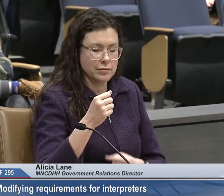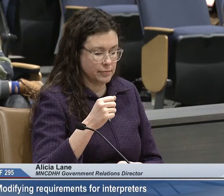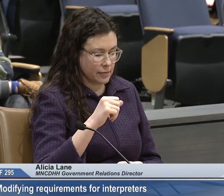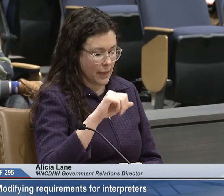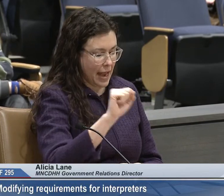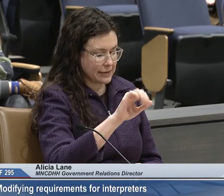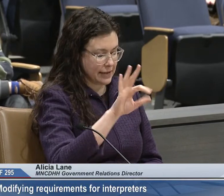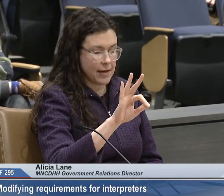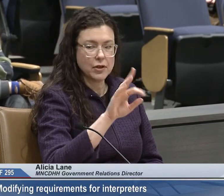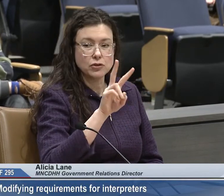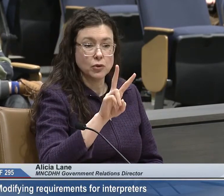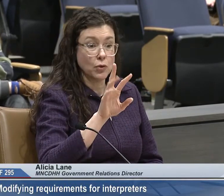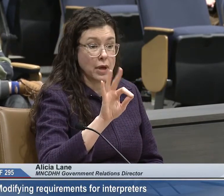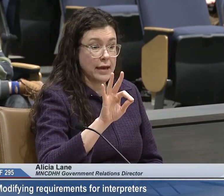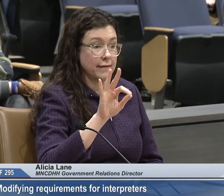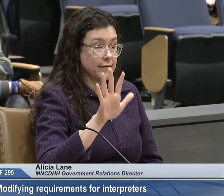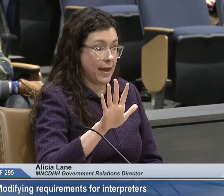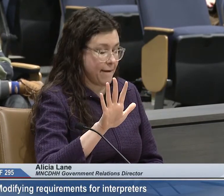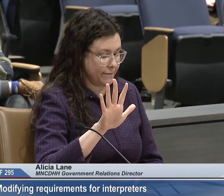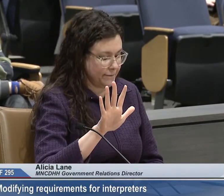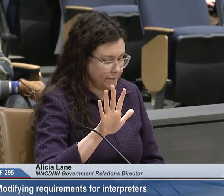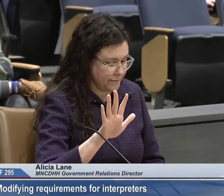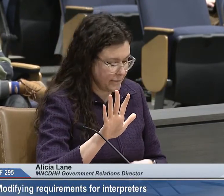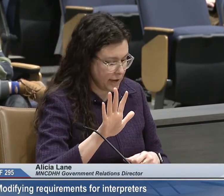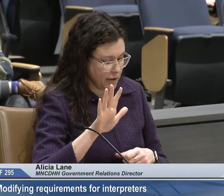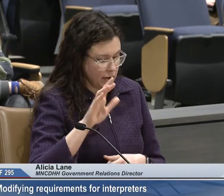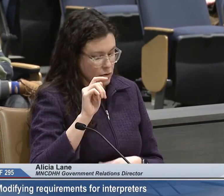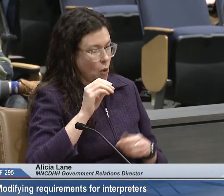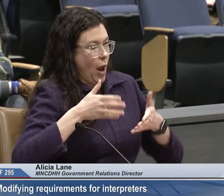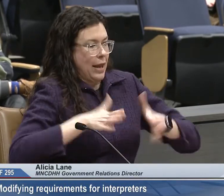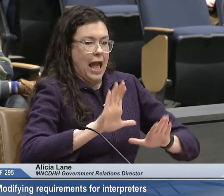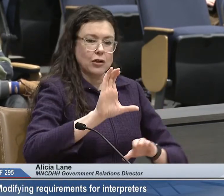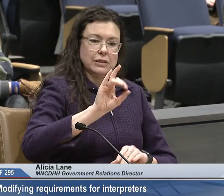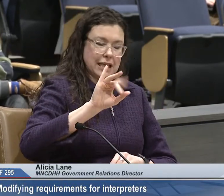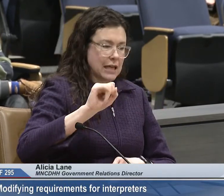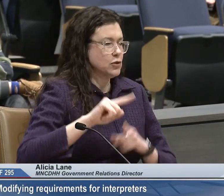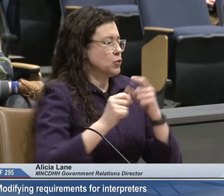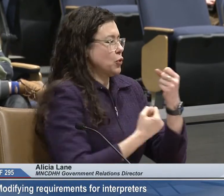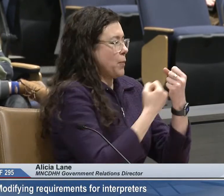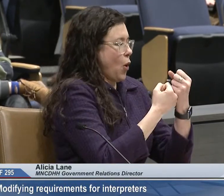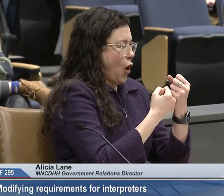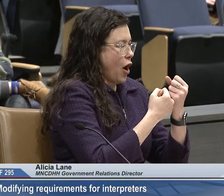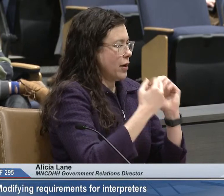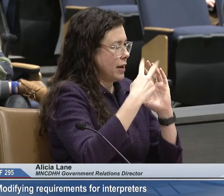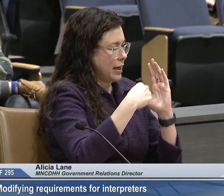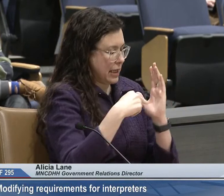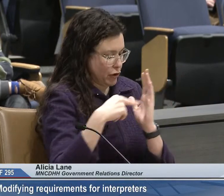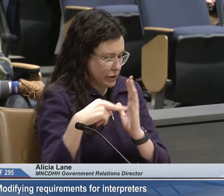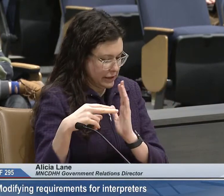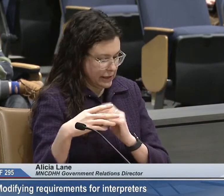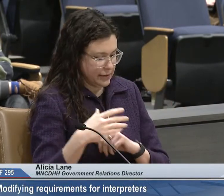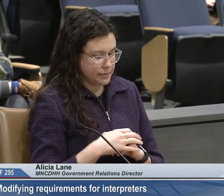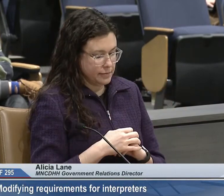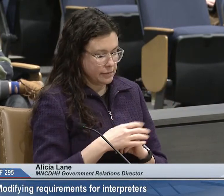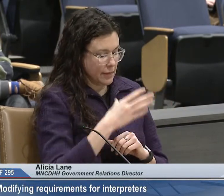support Senate file 295 to allow CDIs to support literacy